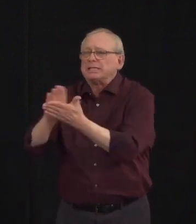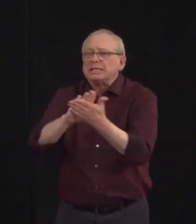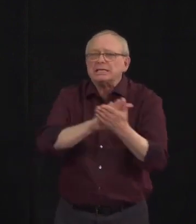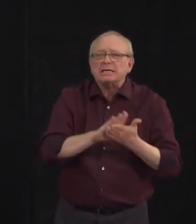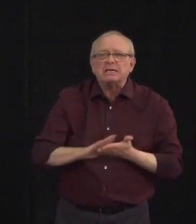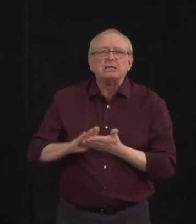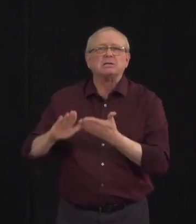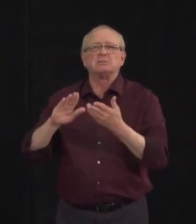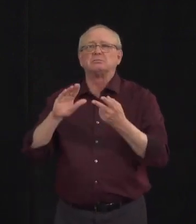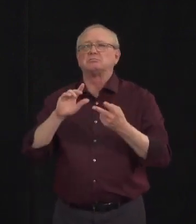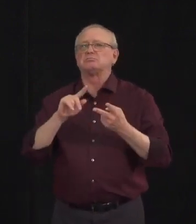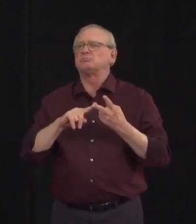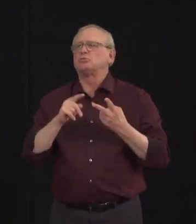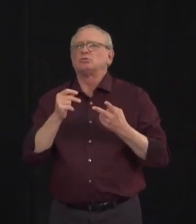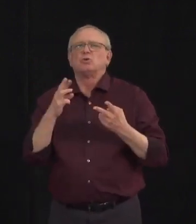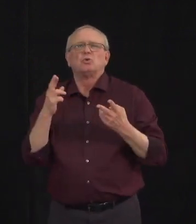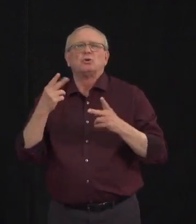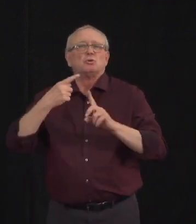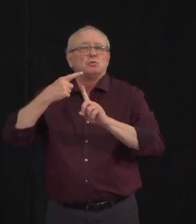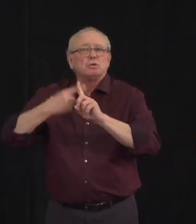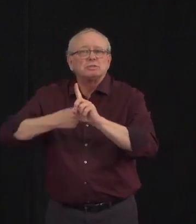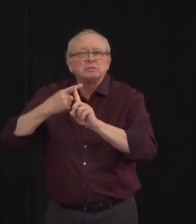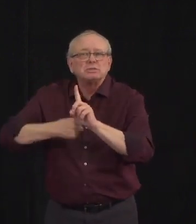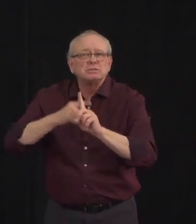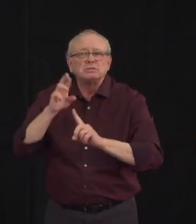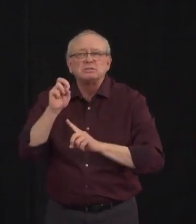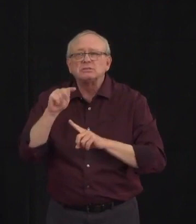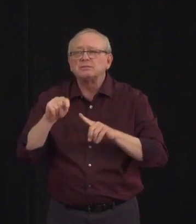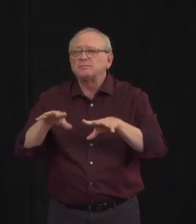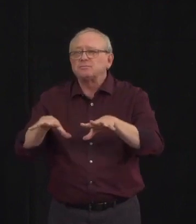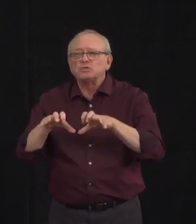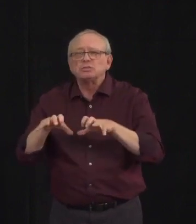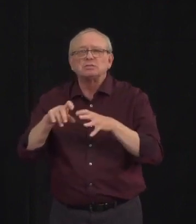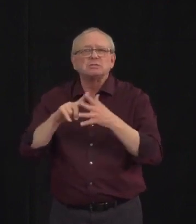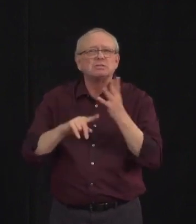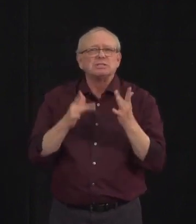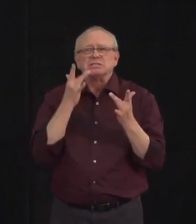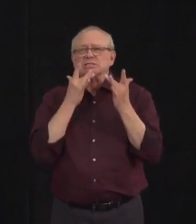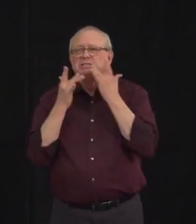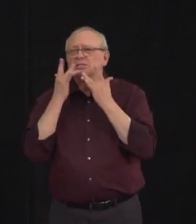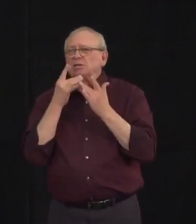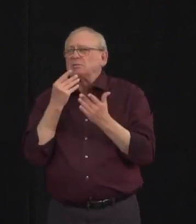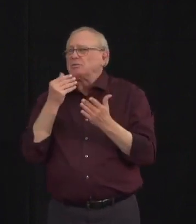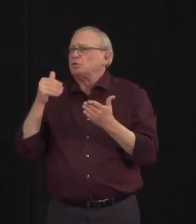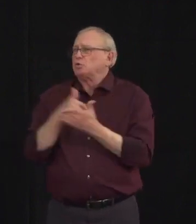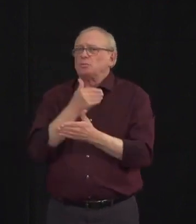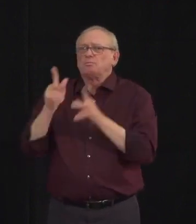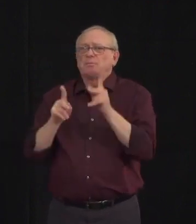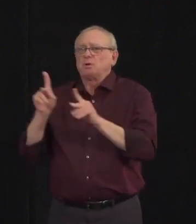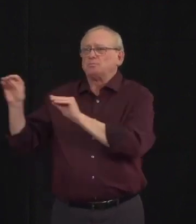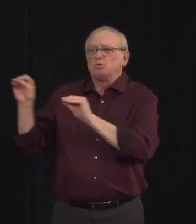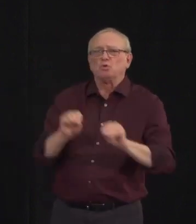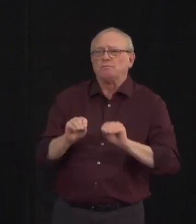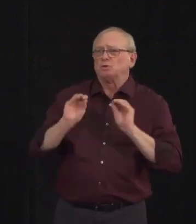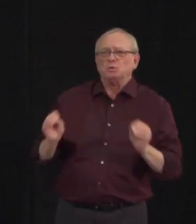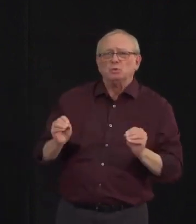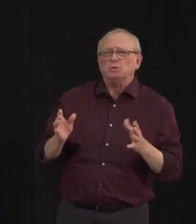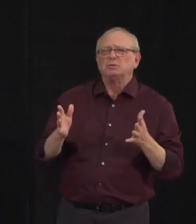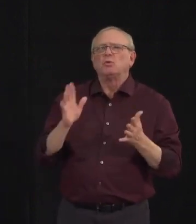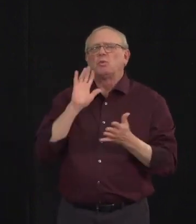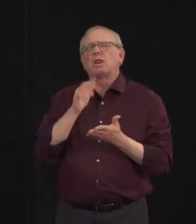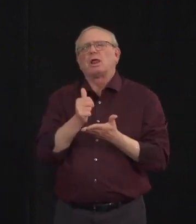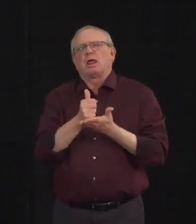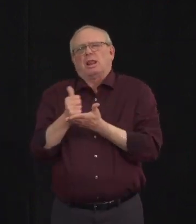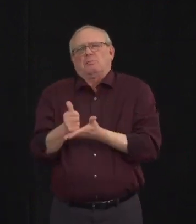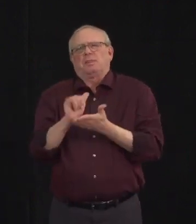And it's going to be maintained throughout all stages of Alberta's relaunch until the public health orders are lifted and the threat of COVID-19 has